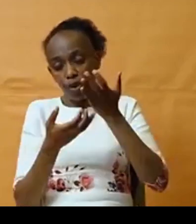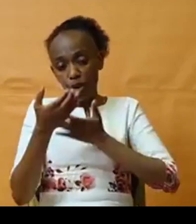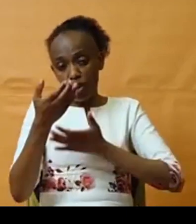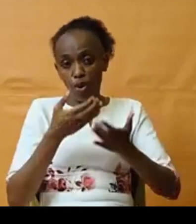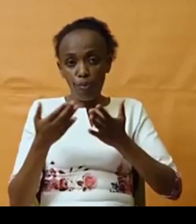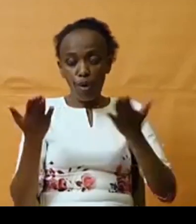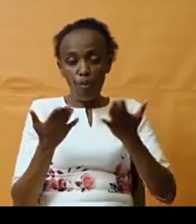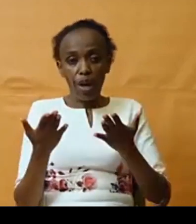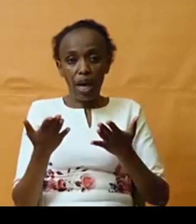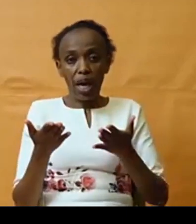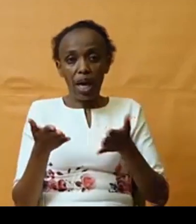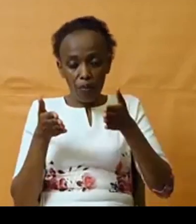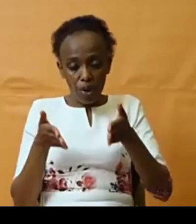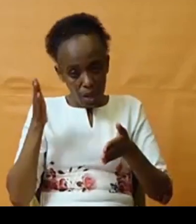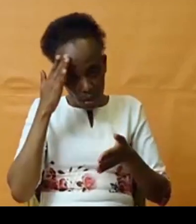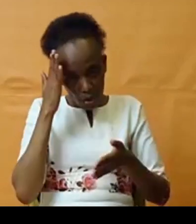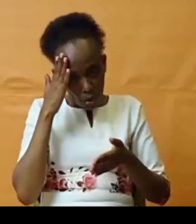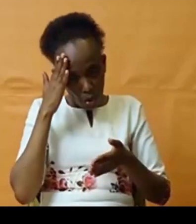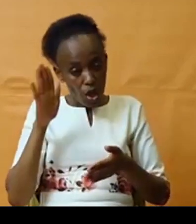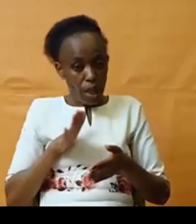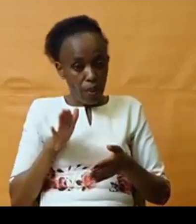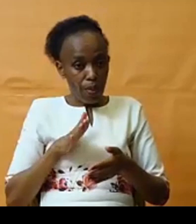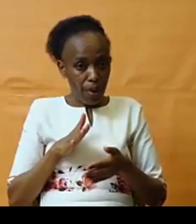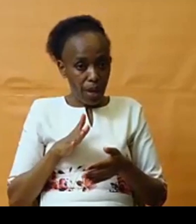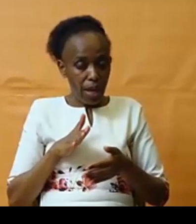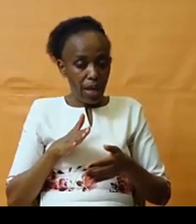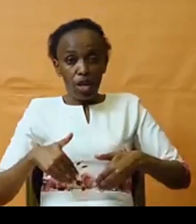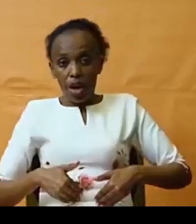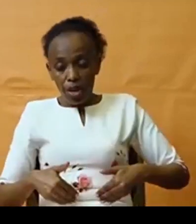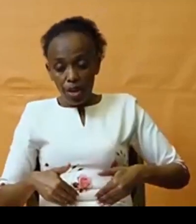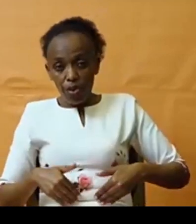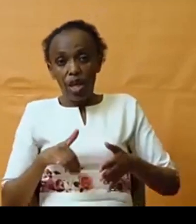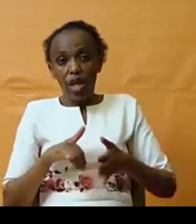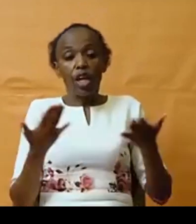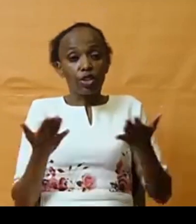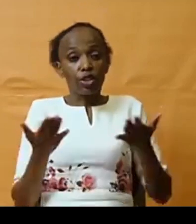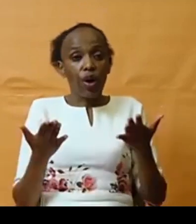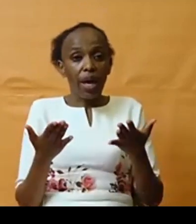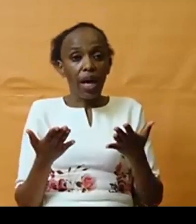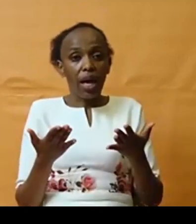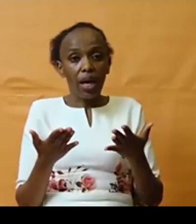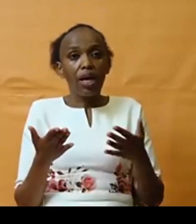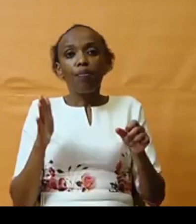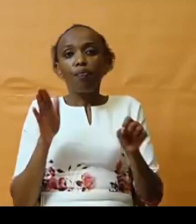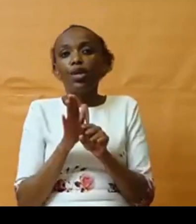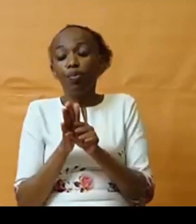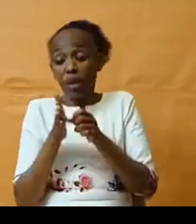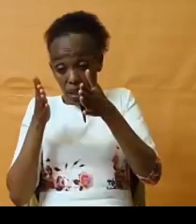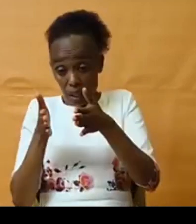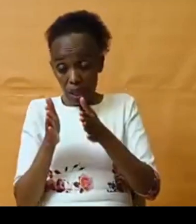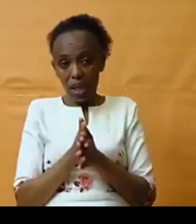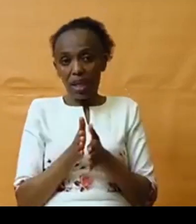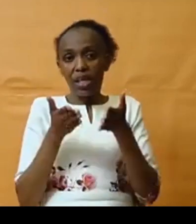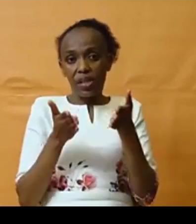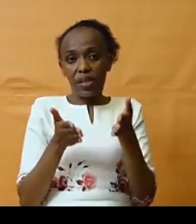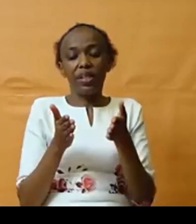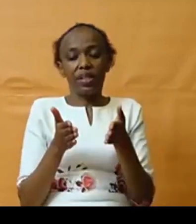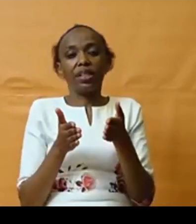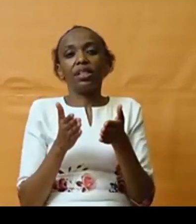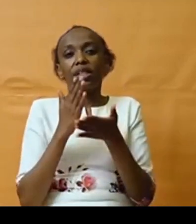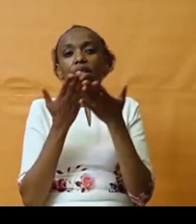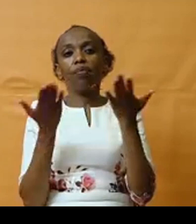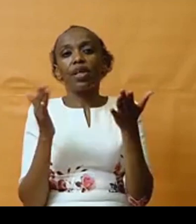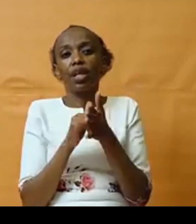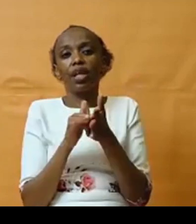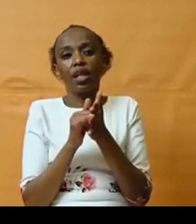know the bulk of women, the bulk of young people, that's where the bulk of them are. So this is something